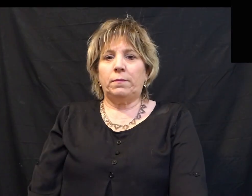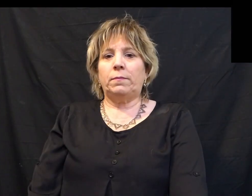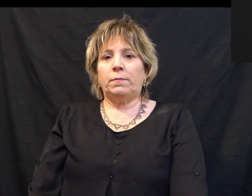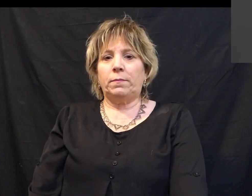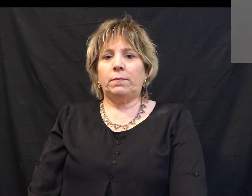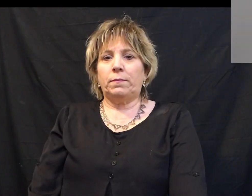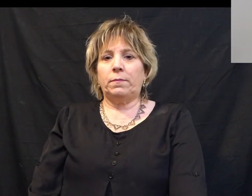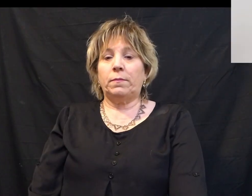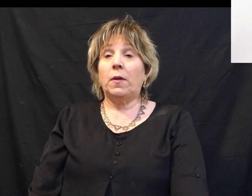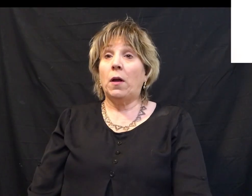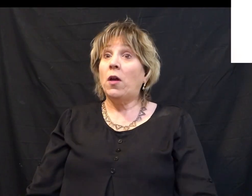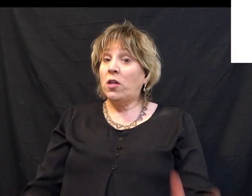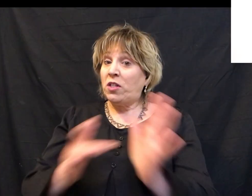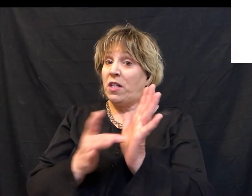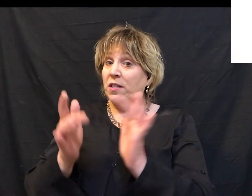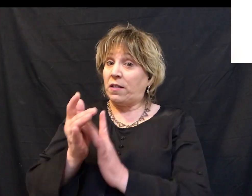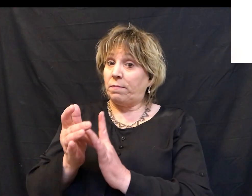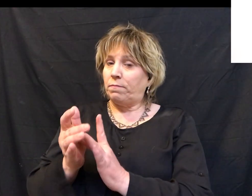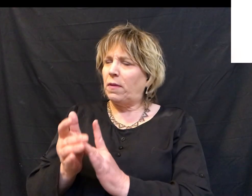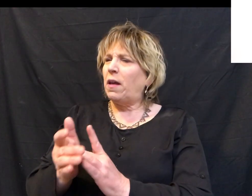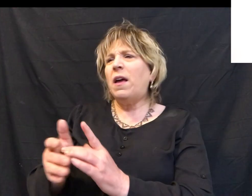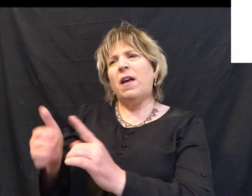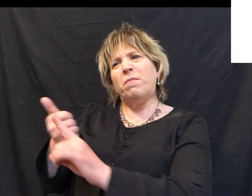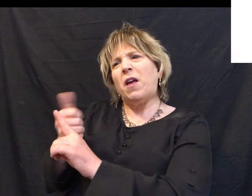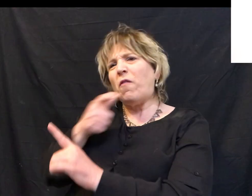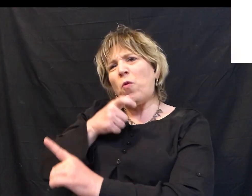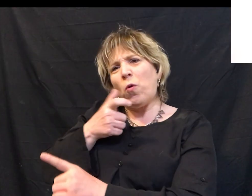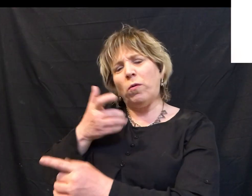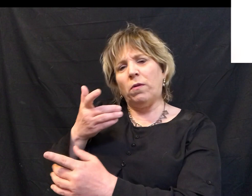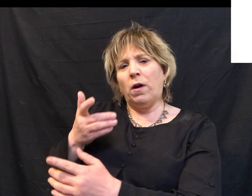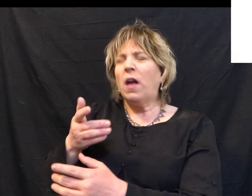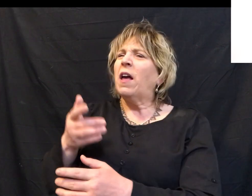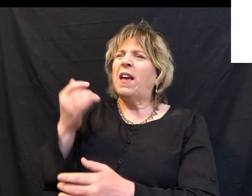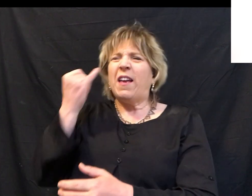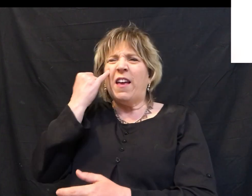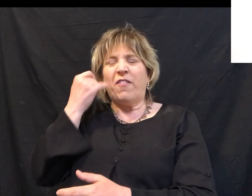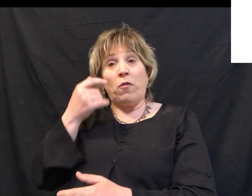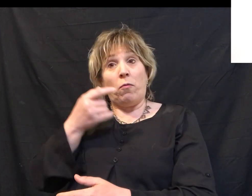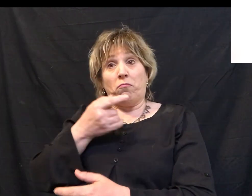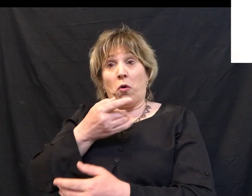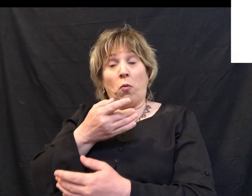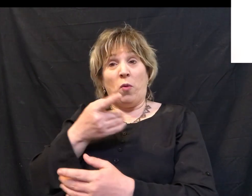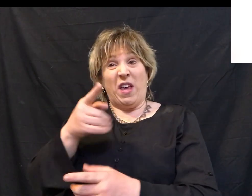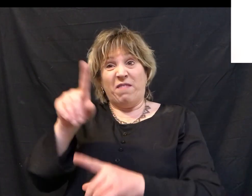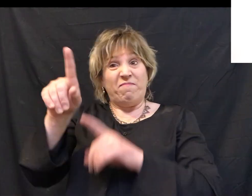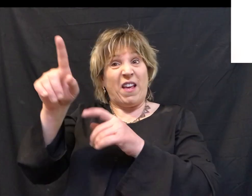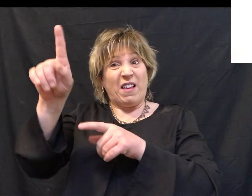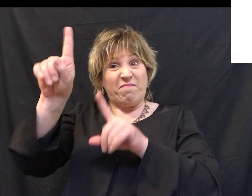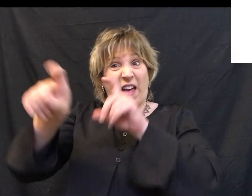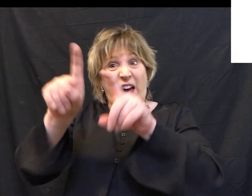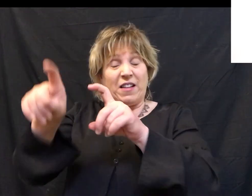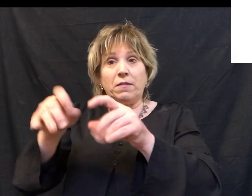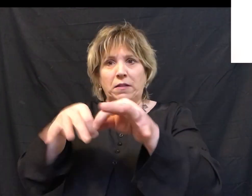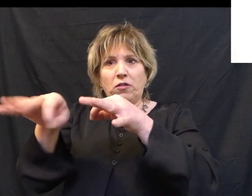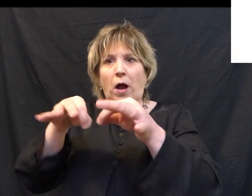So, Jesus, who is he? If you were asked to describe him or put down some of his character attributes, a good person, a teacher,